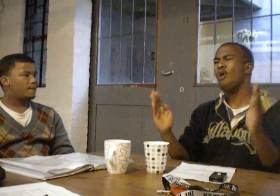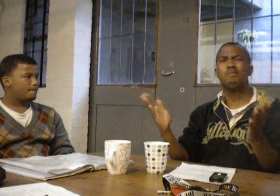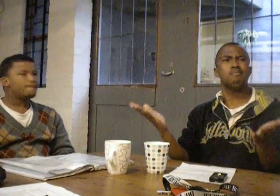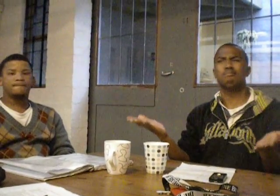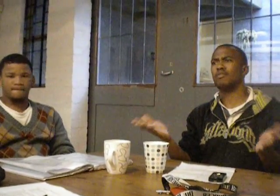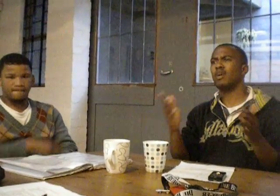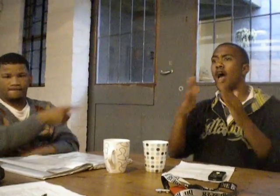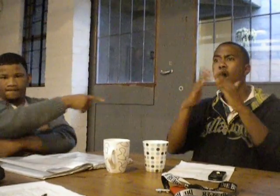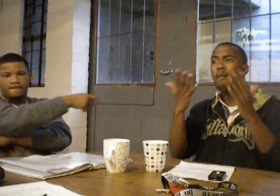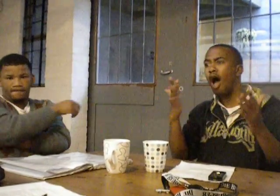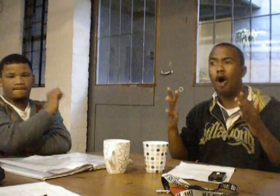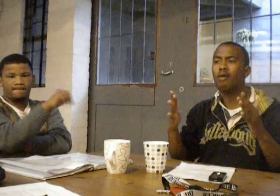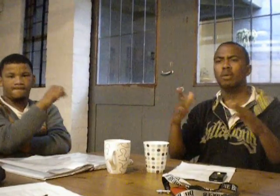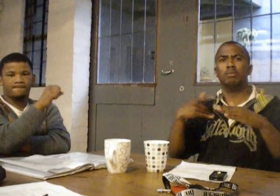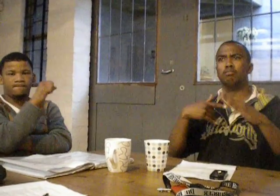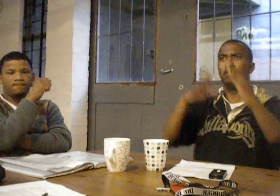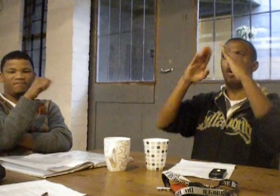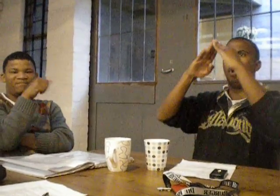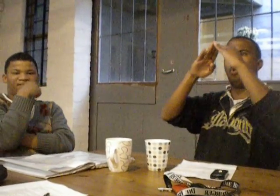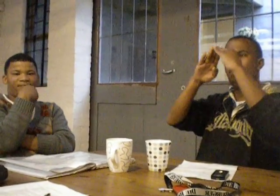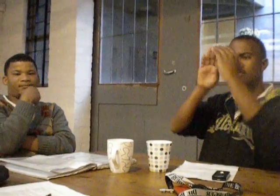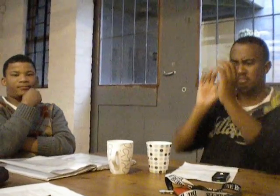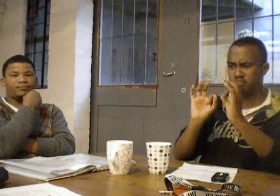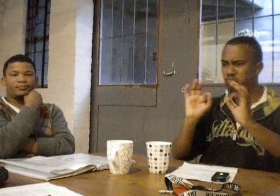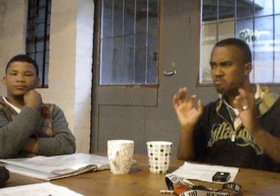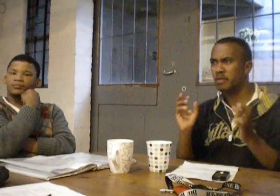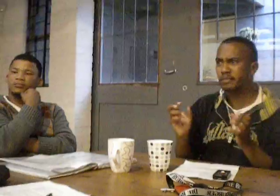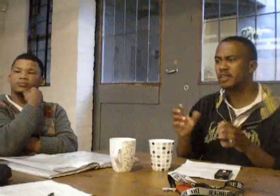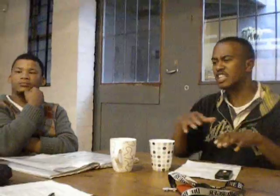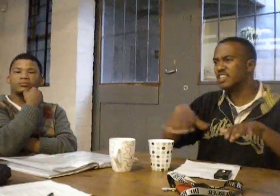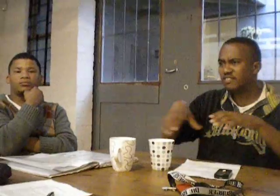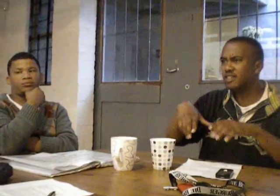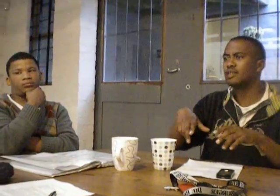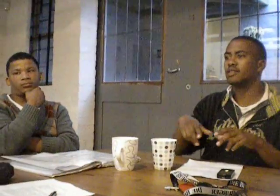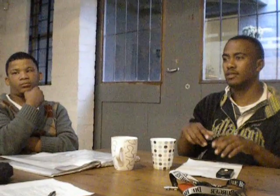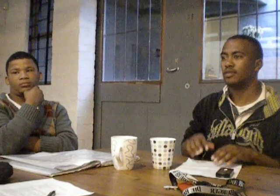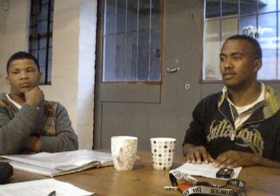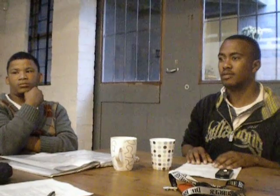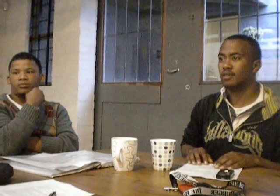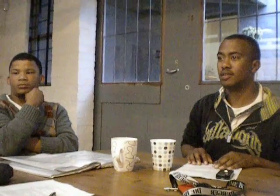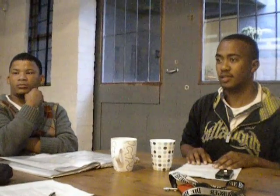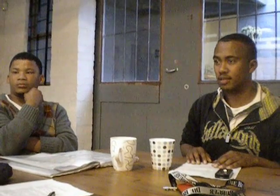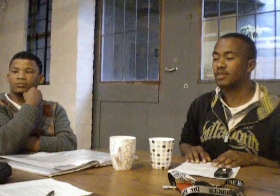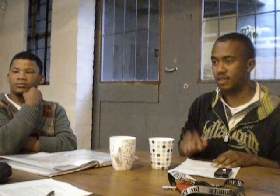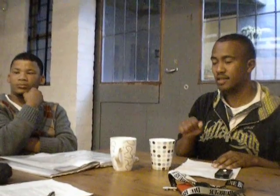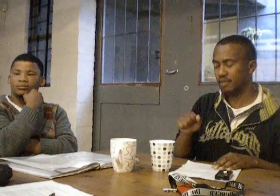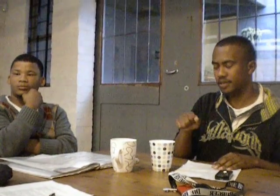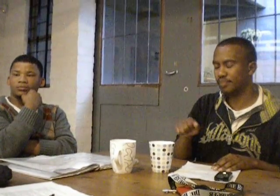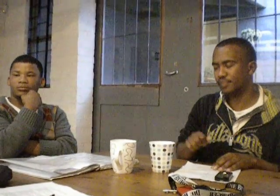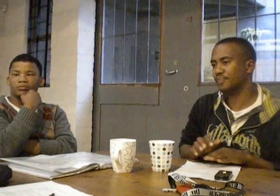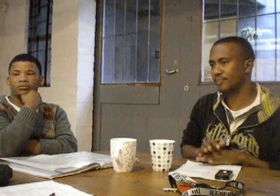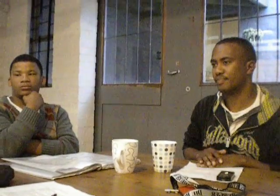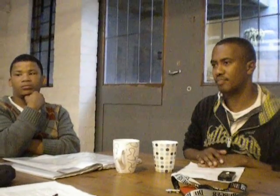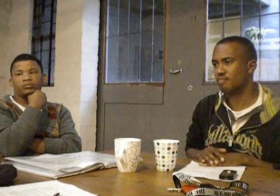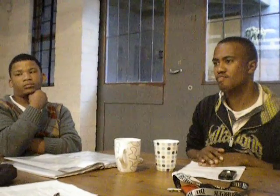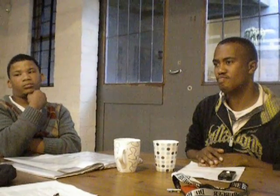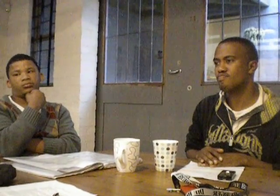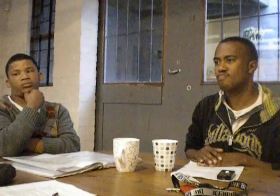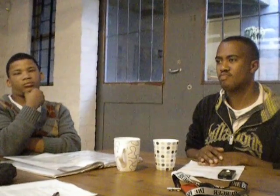using a short story or, are you talking about sign language. And more specifically about